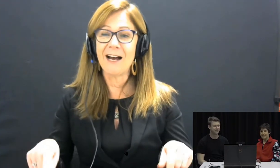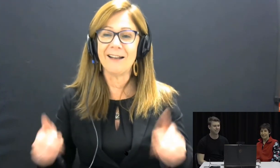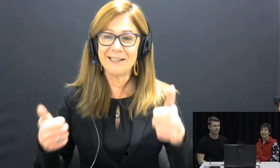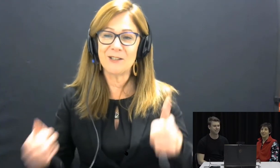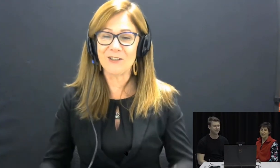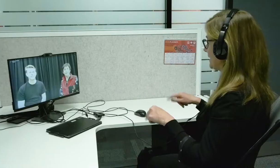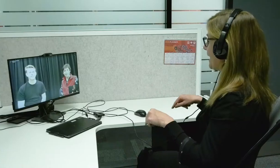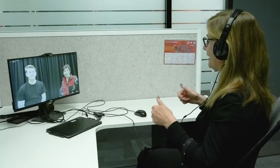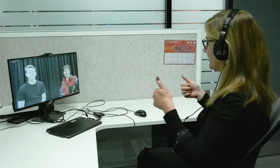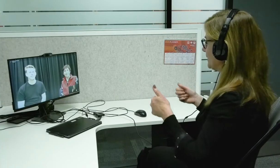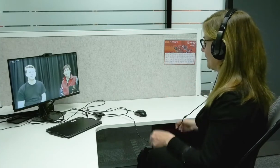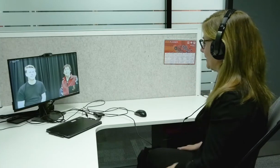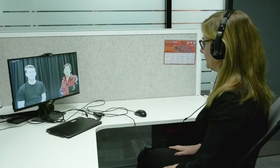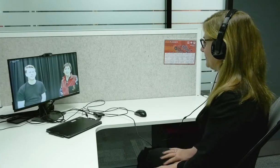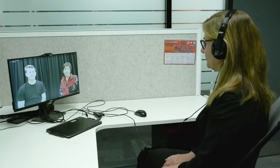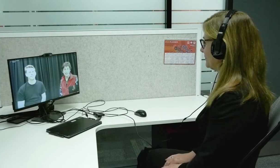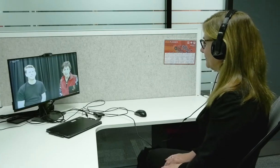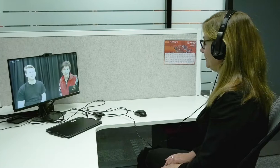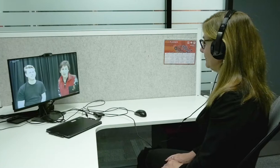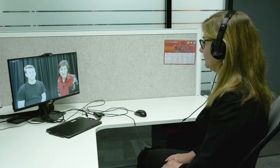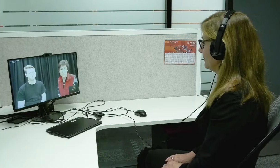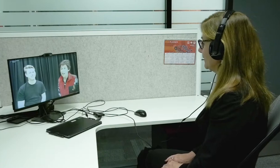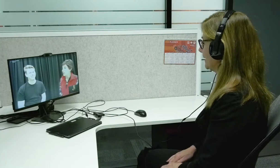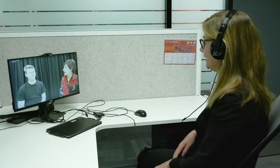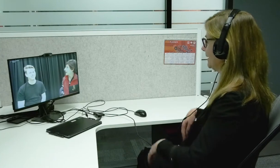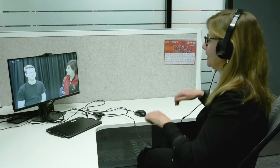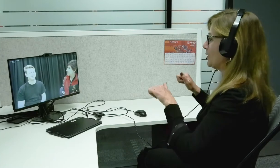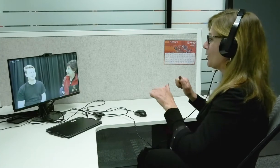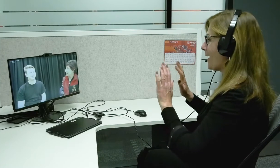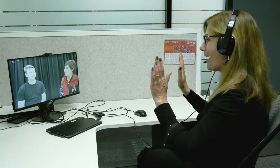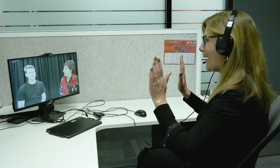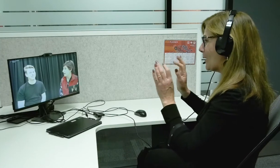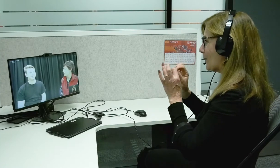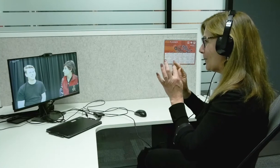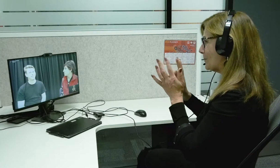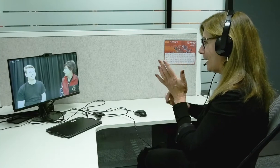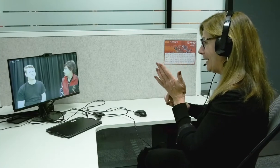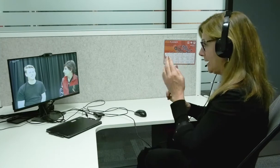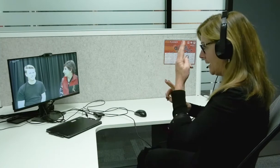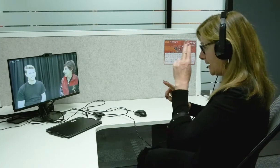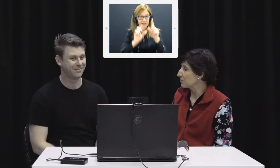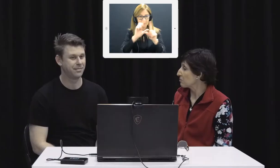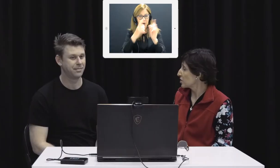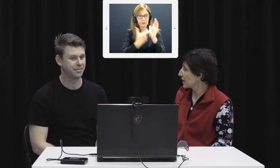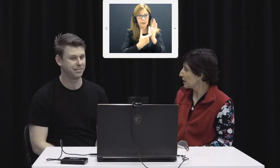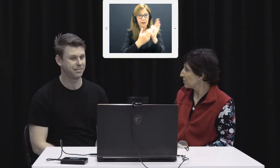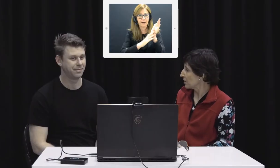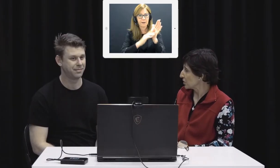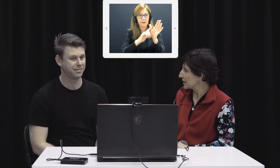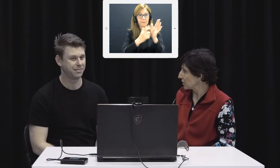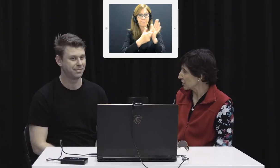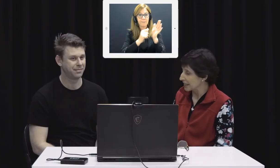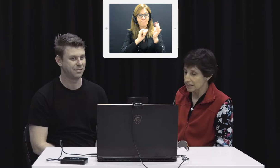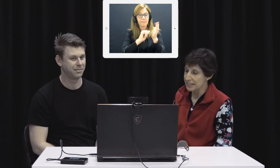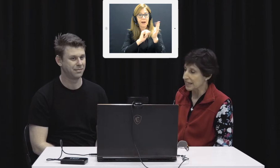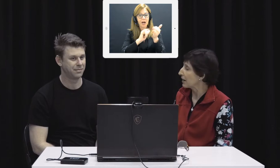Yes, can start. Okay. All right. Well, hi, Ben. I'm Dr. Marshall. And I am just looking up to